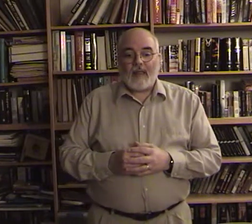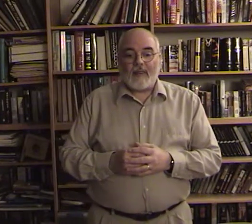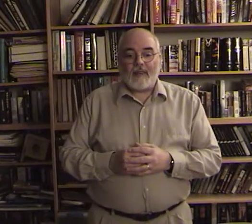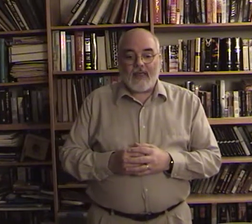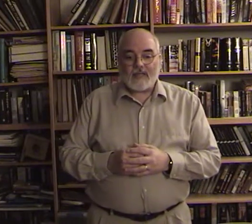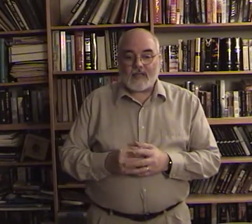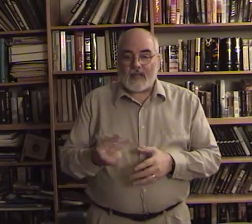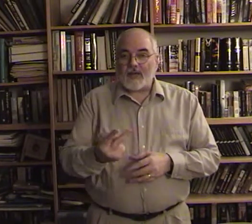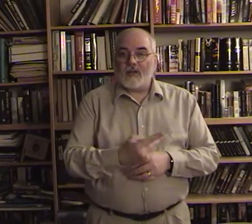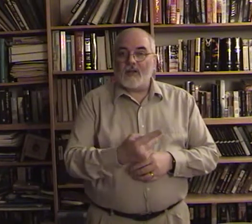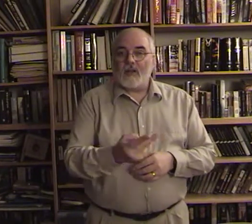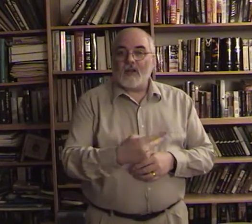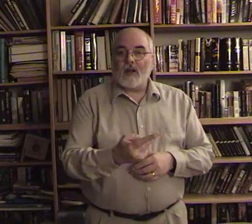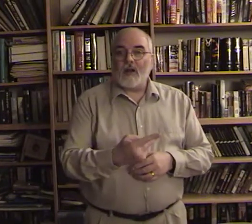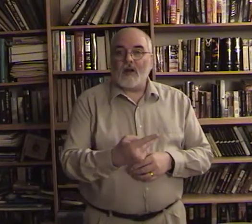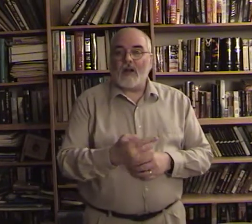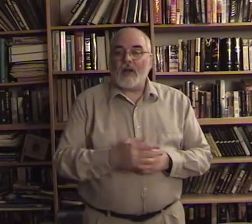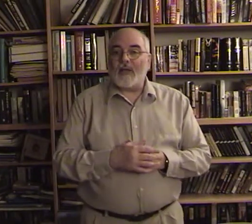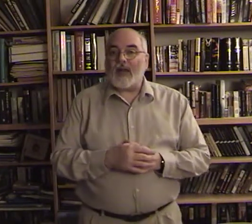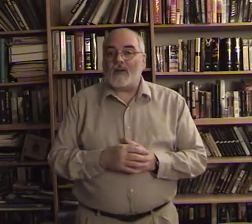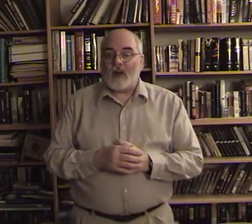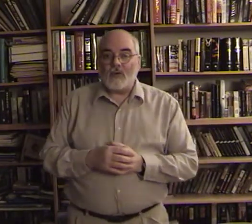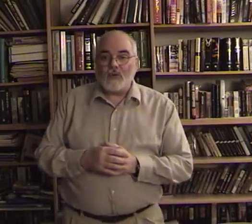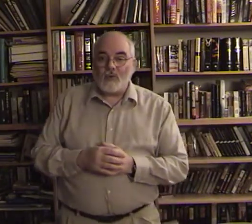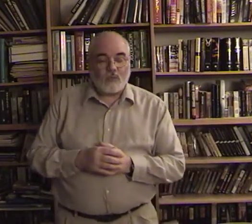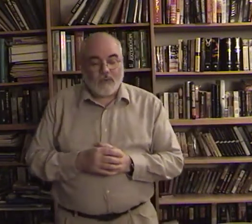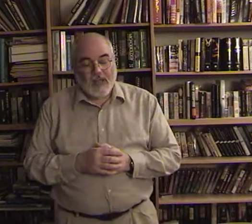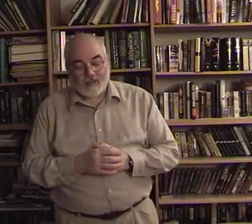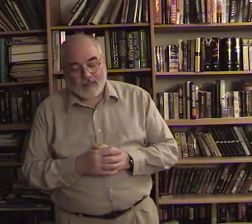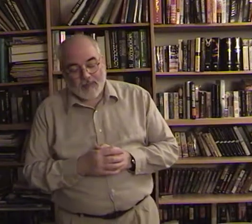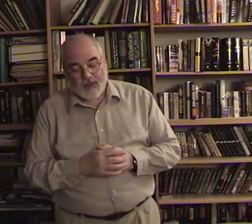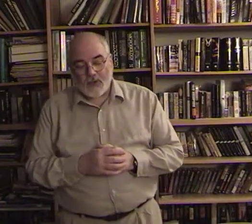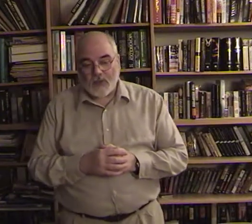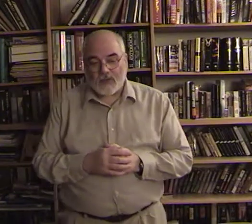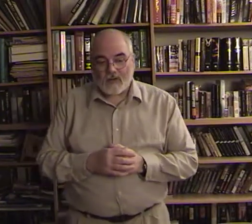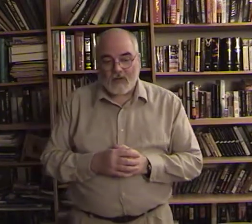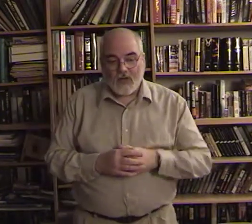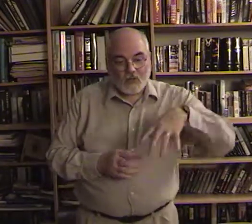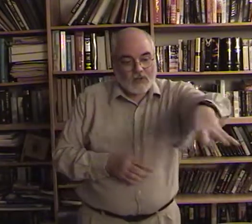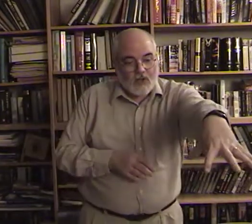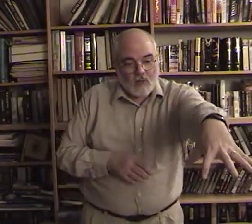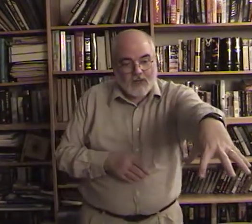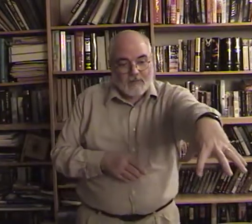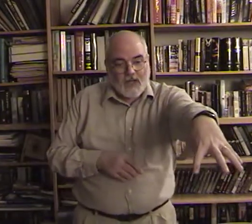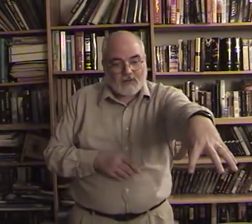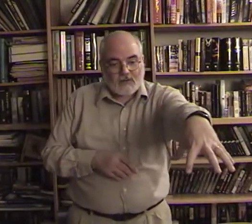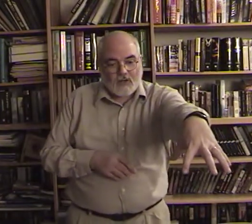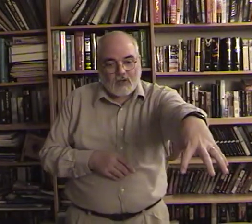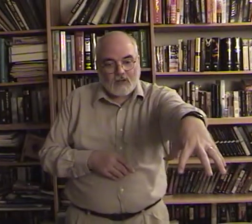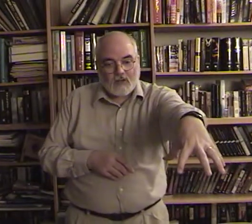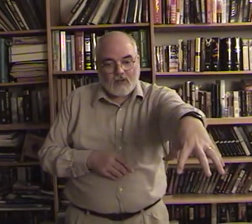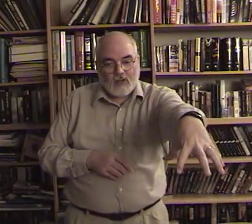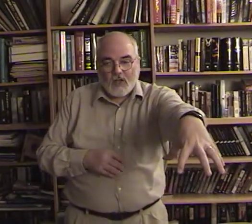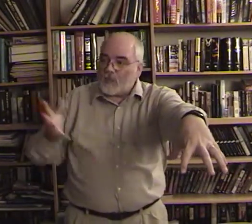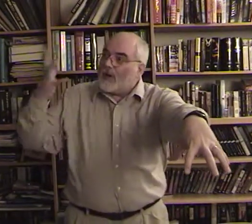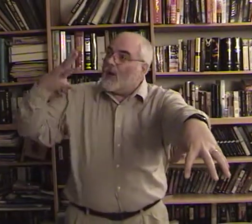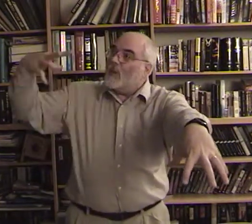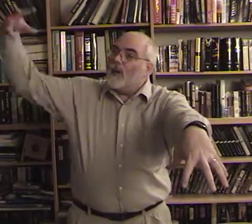they said all right now we got a new we got somebody new here we know where the apostles are we know where